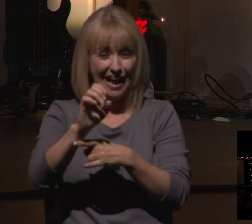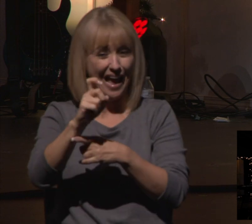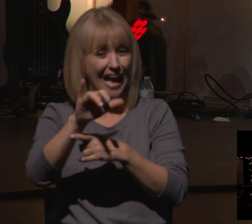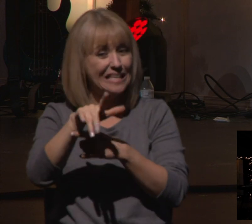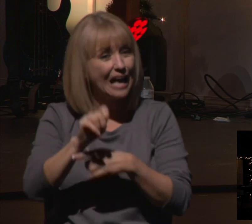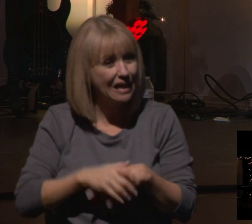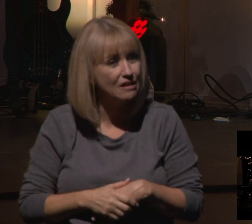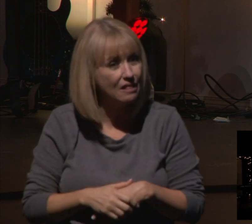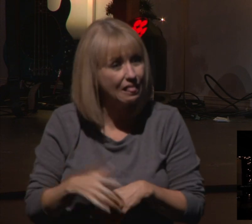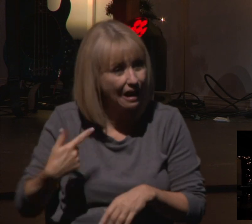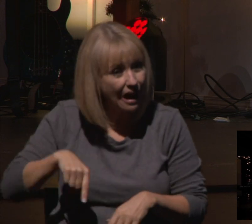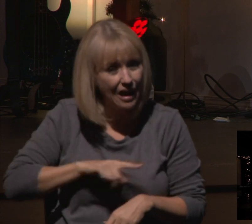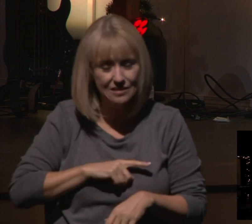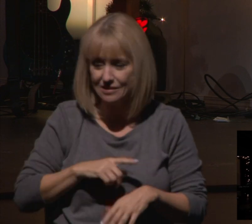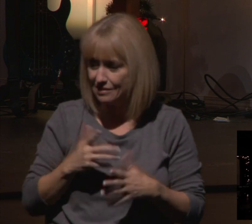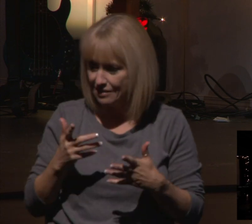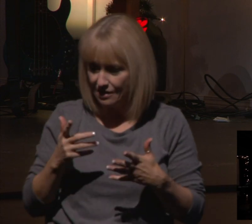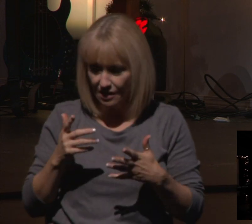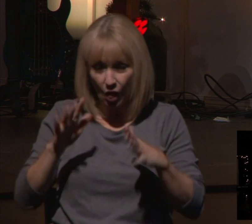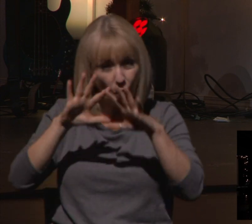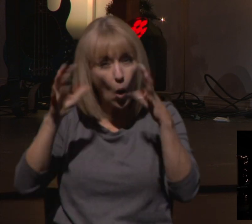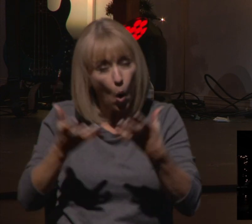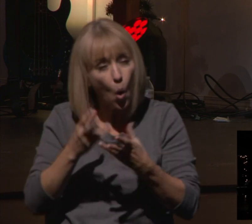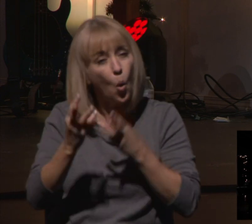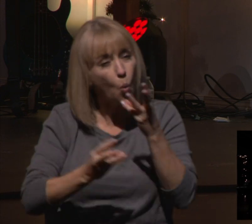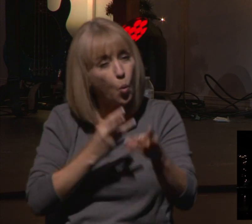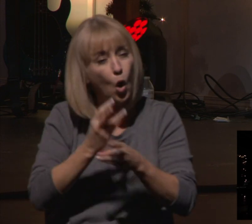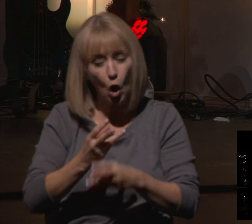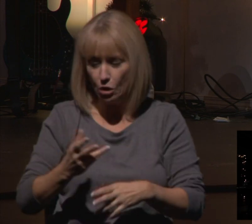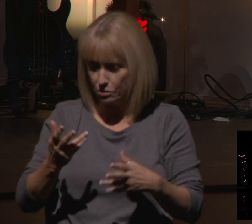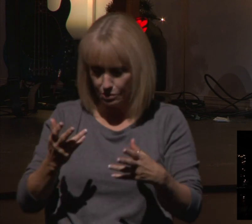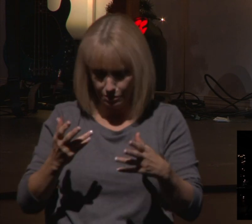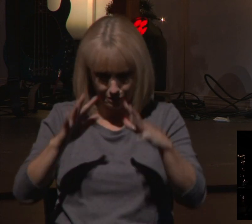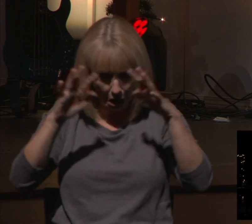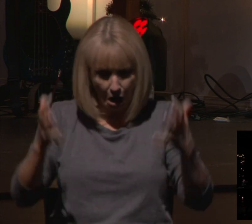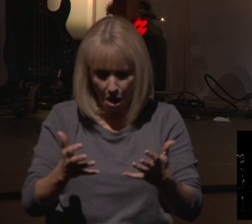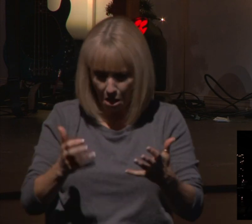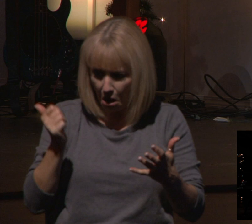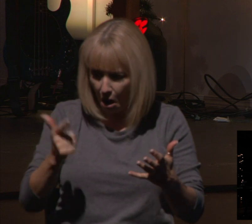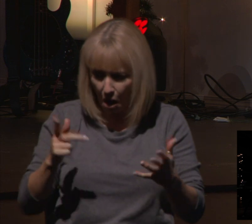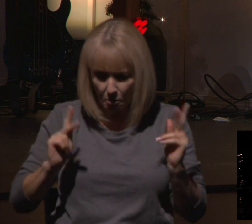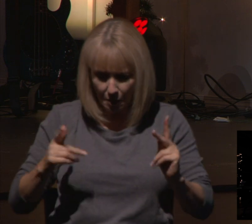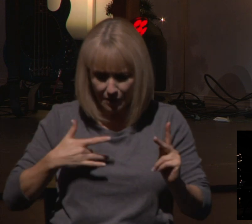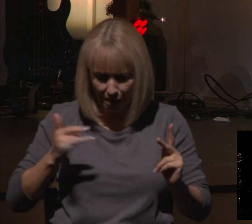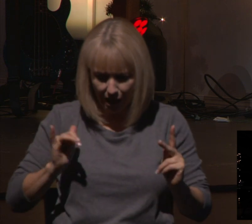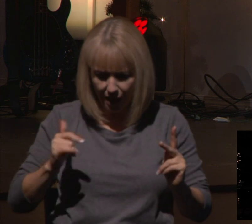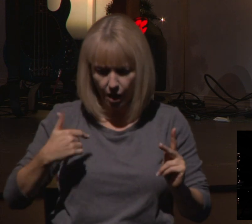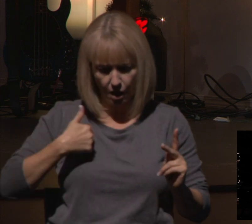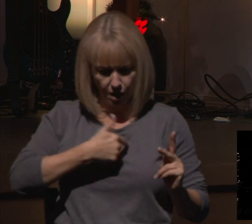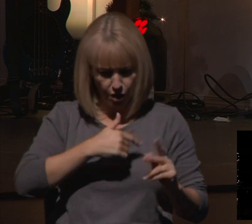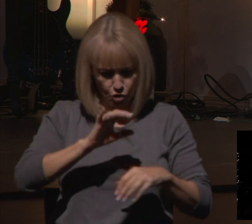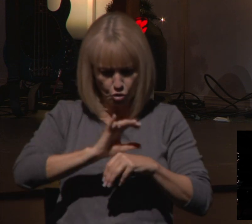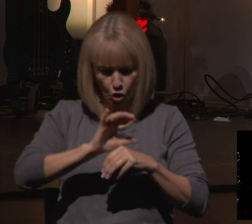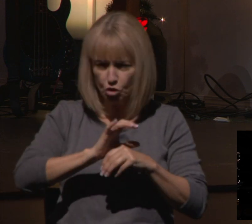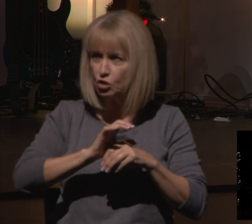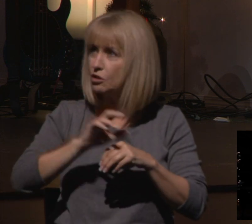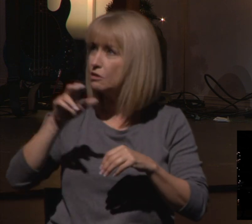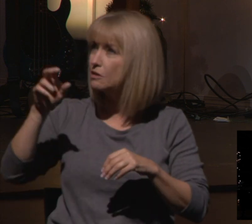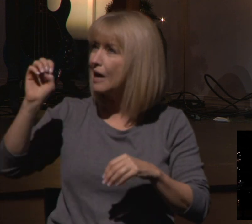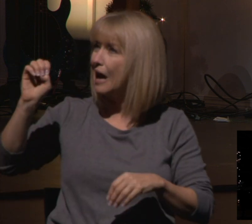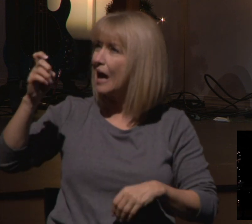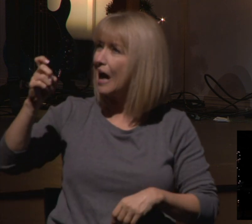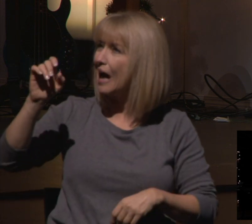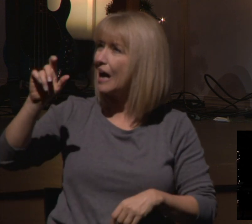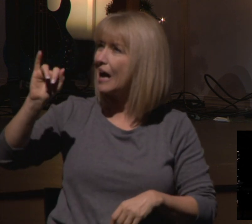not just us, but it's the entire world. It feels like we're a church in exile. And I think we've lost what's familiar.